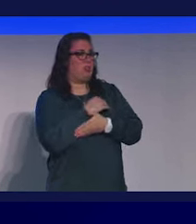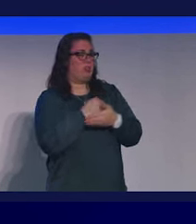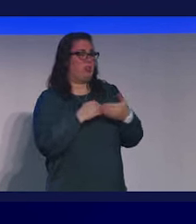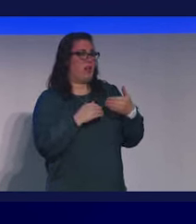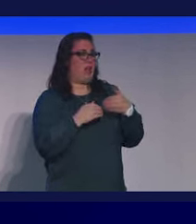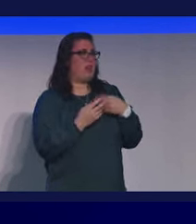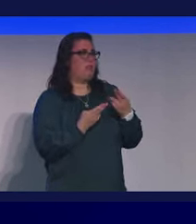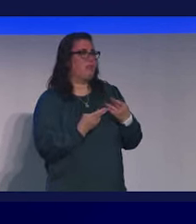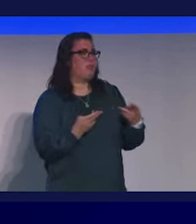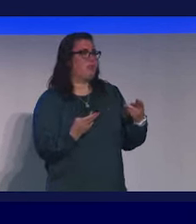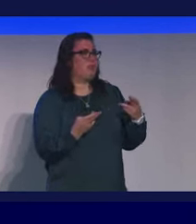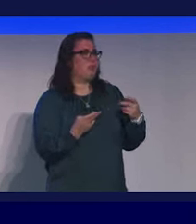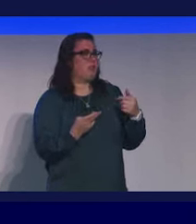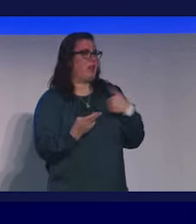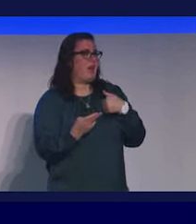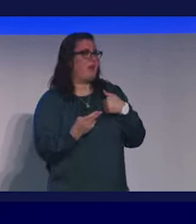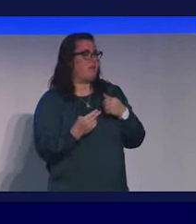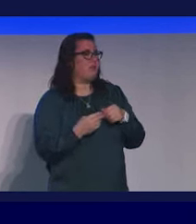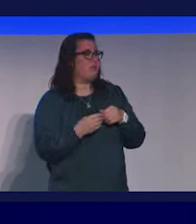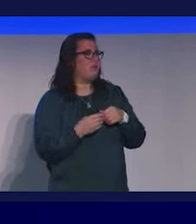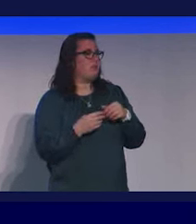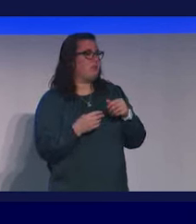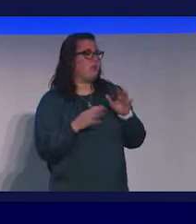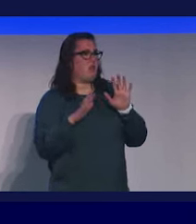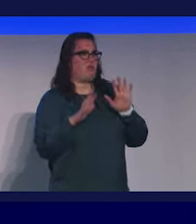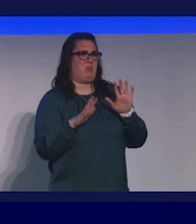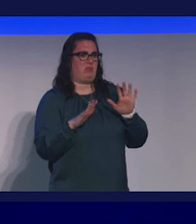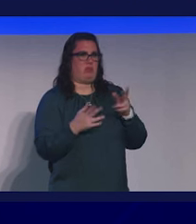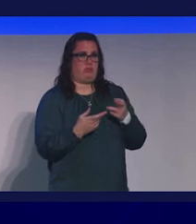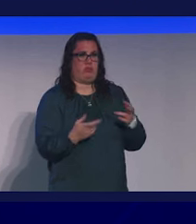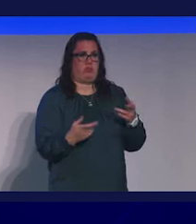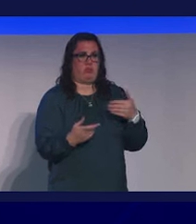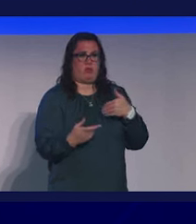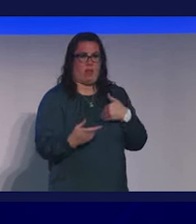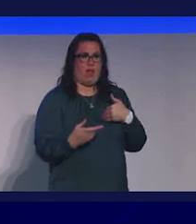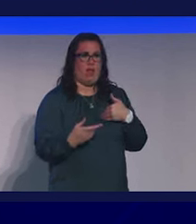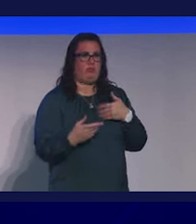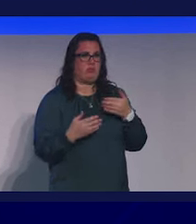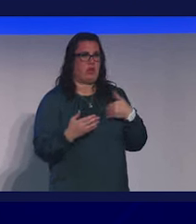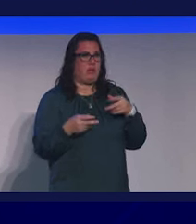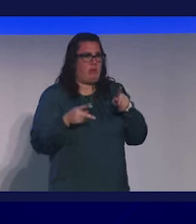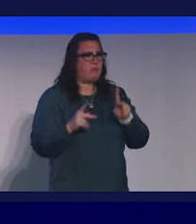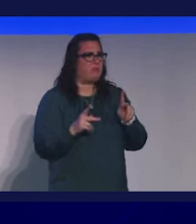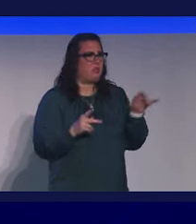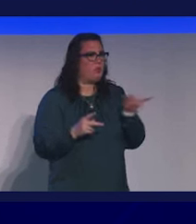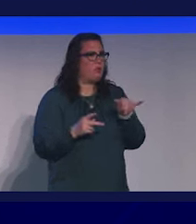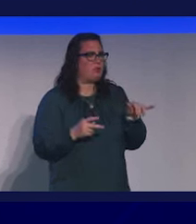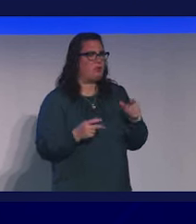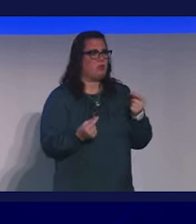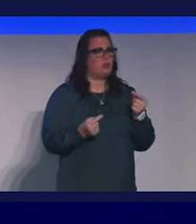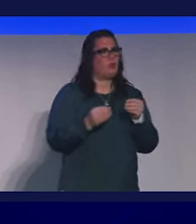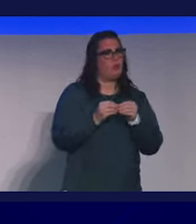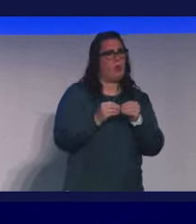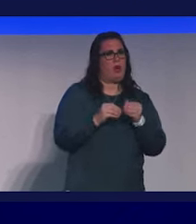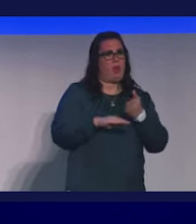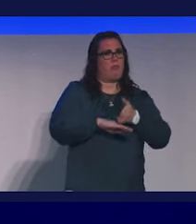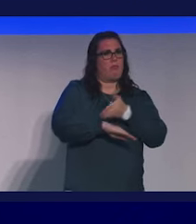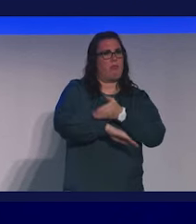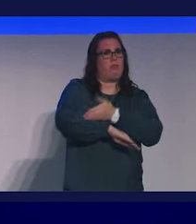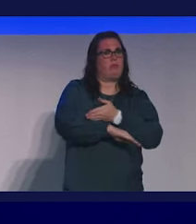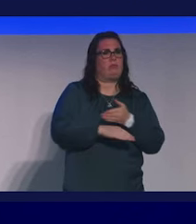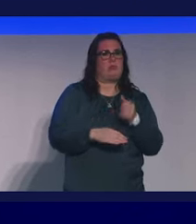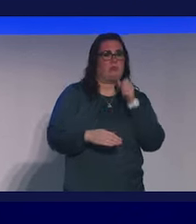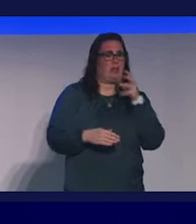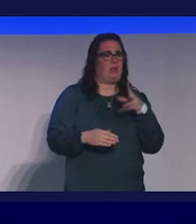has the resources that we have, the profound resources that we have, the profound opportunity that we have to do more and to do better, it